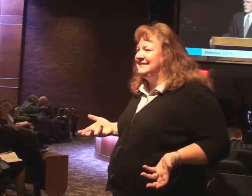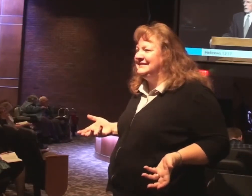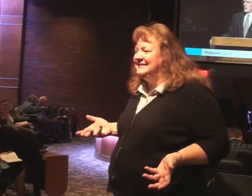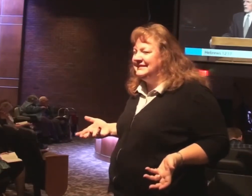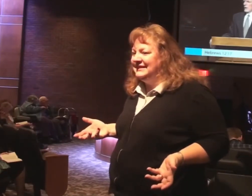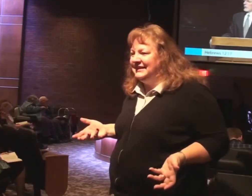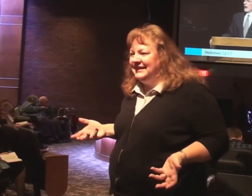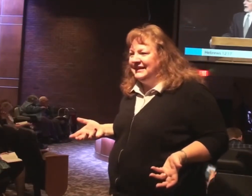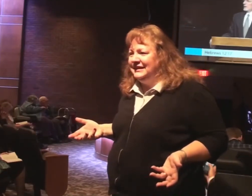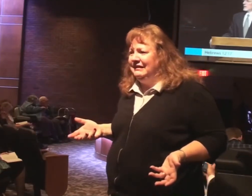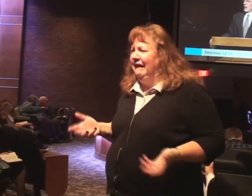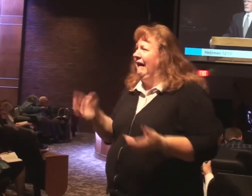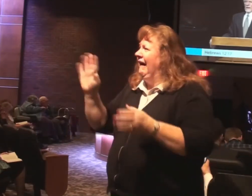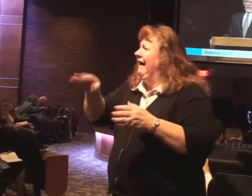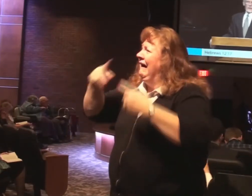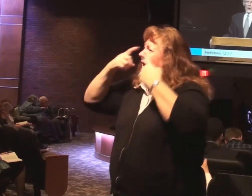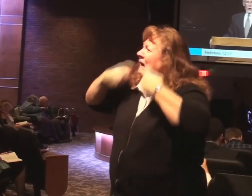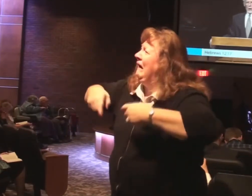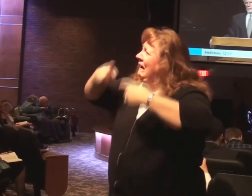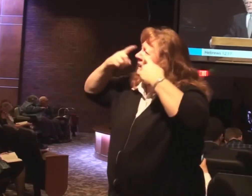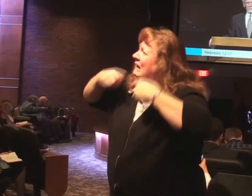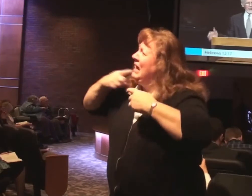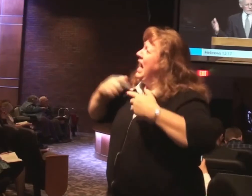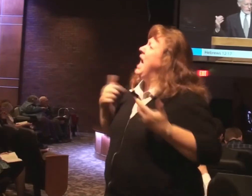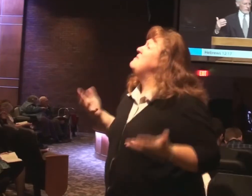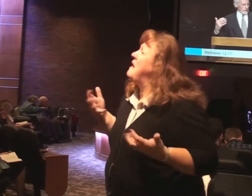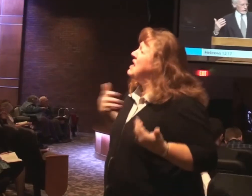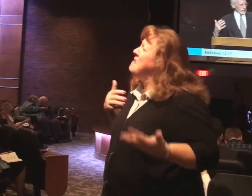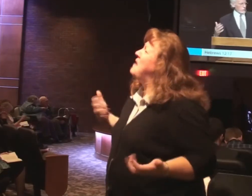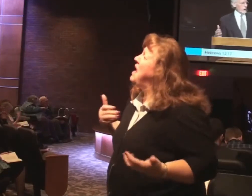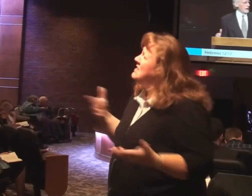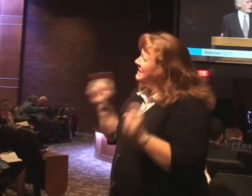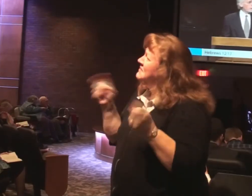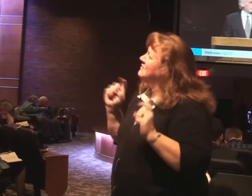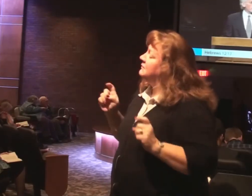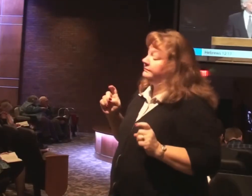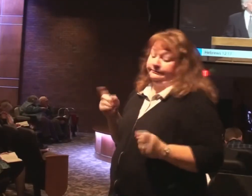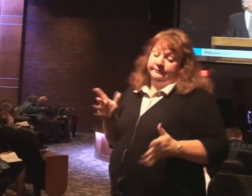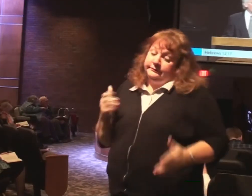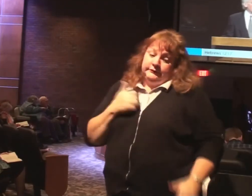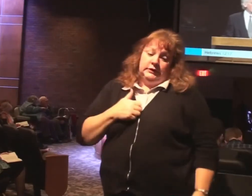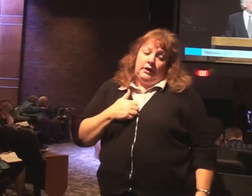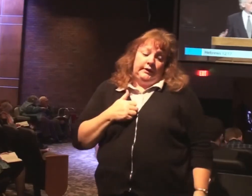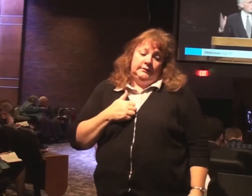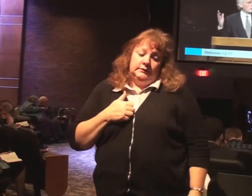And so he cries and tells father, oh, I want the blessing, father. Give it to me. I already gave it to your son or your brother.